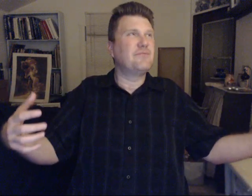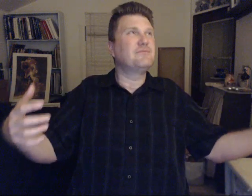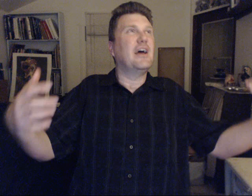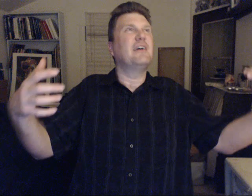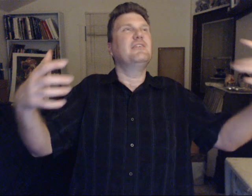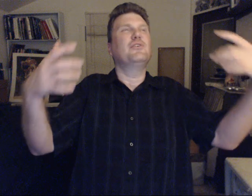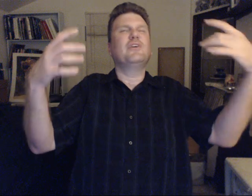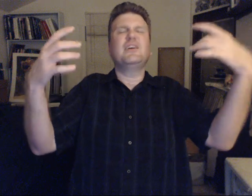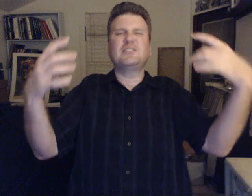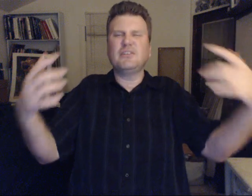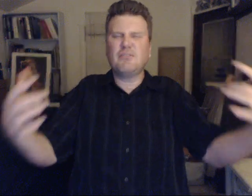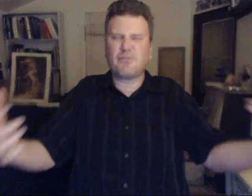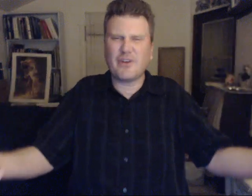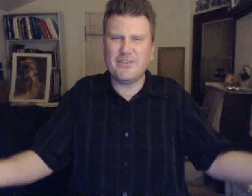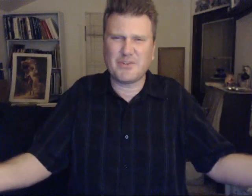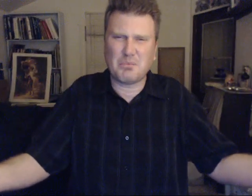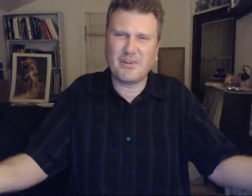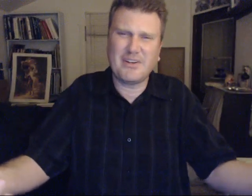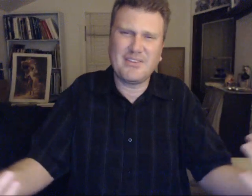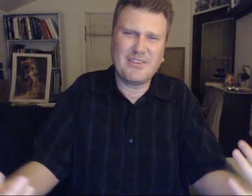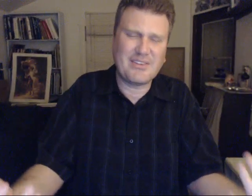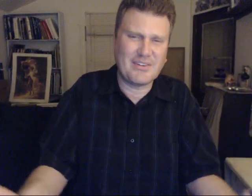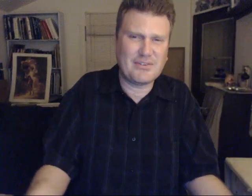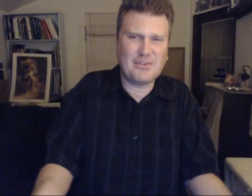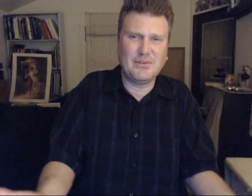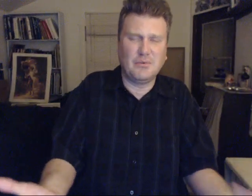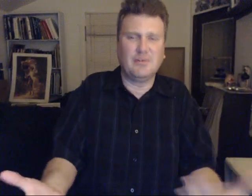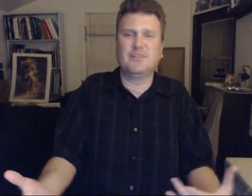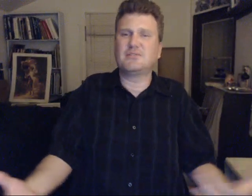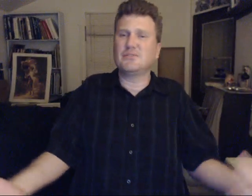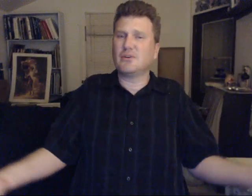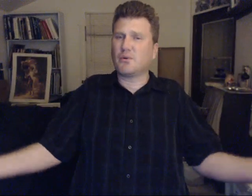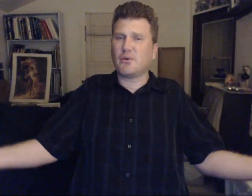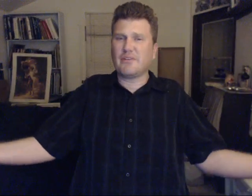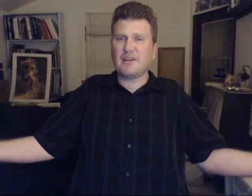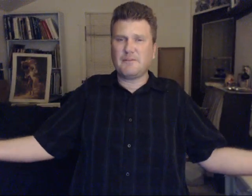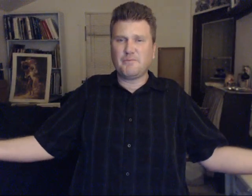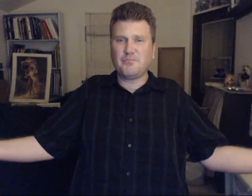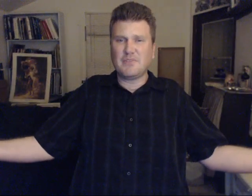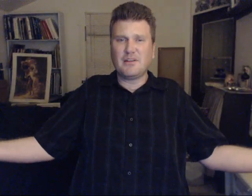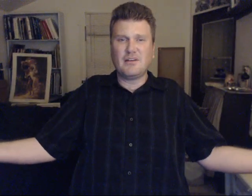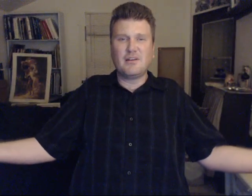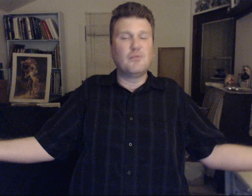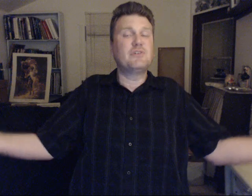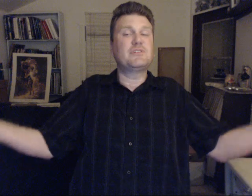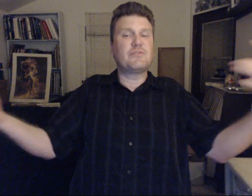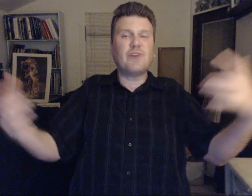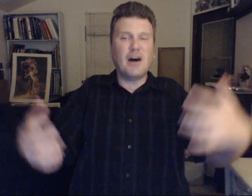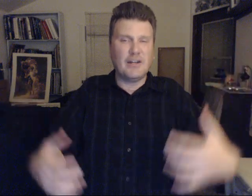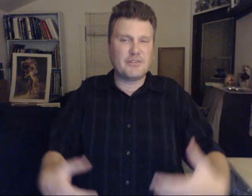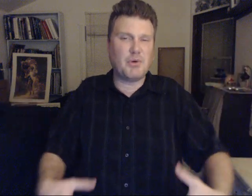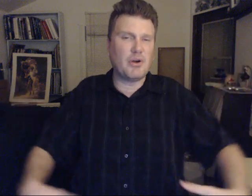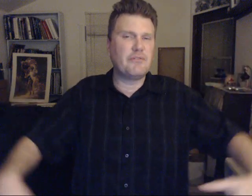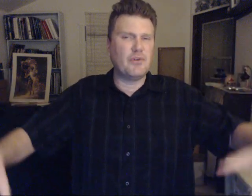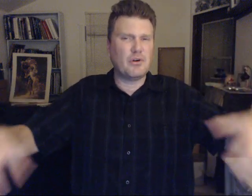Your E.T. friends. Are bringing these things to you. And you still ignore them. Which is fine. is part of your.